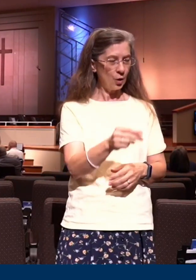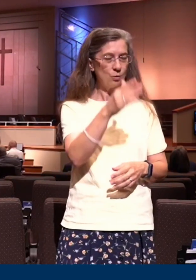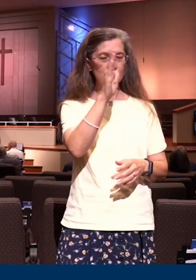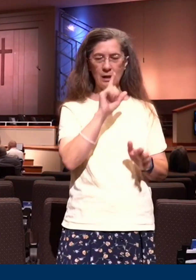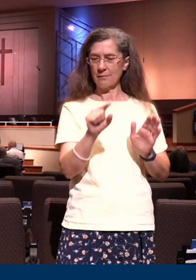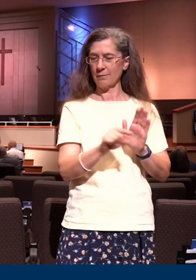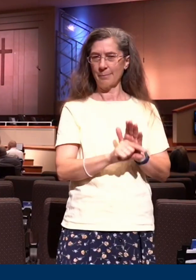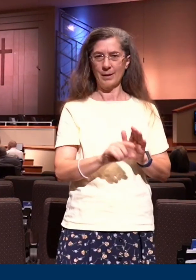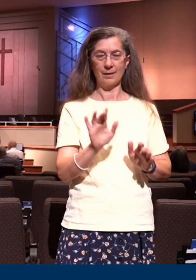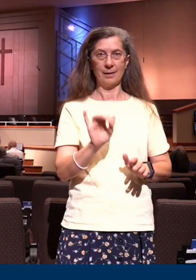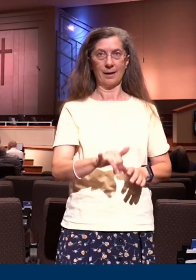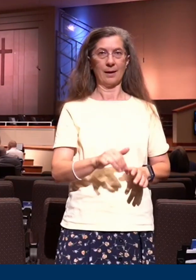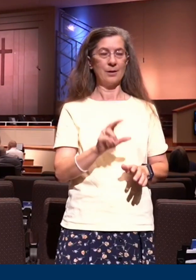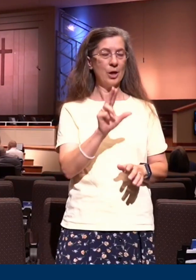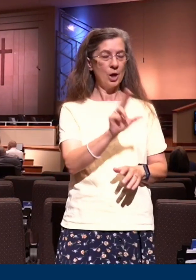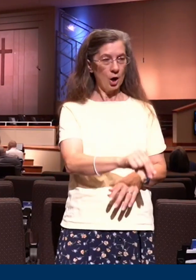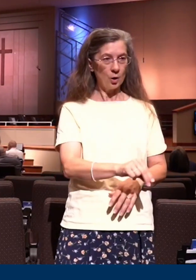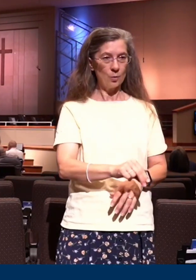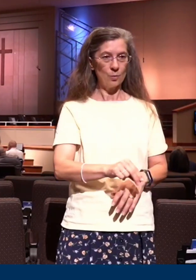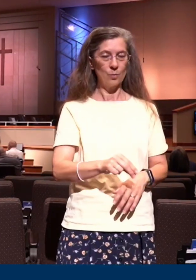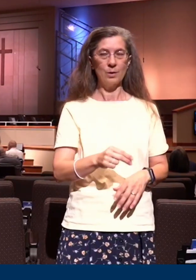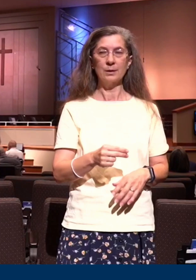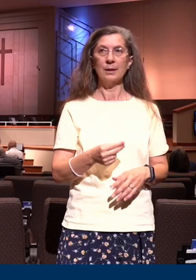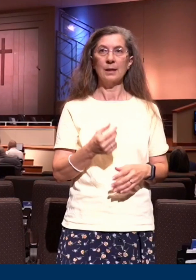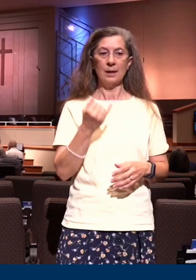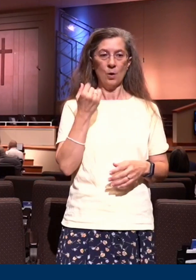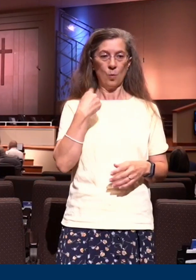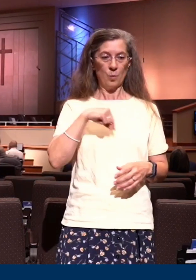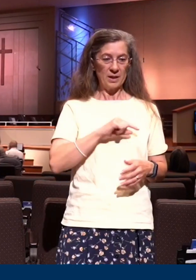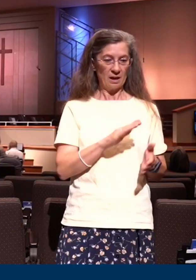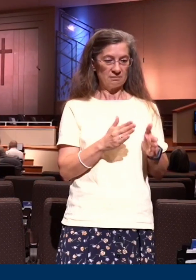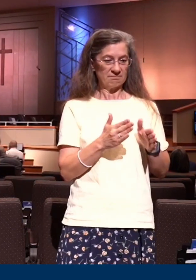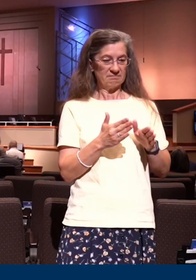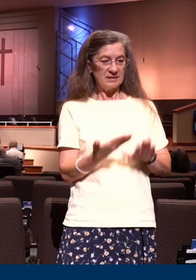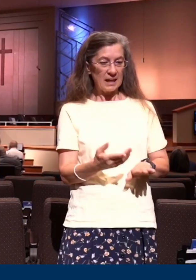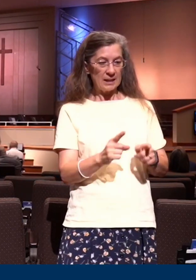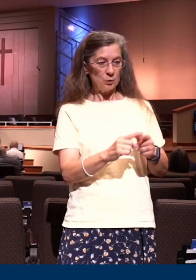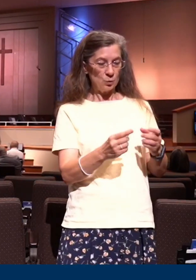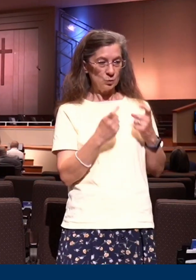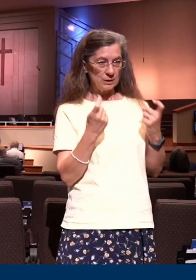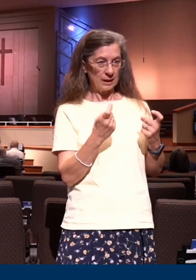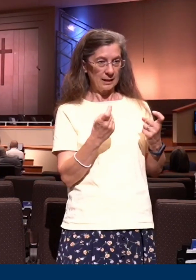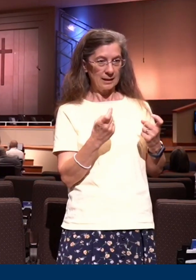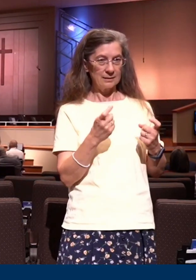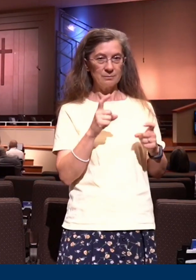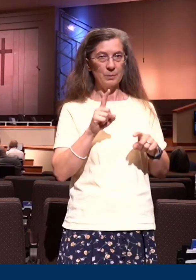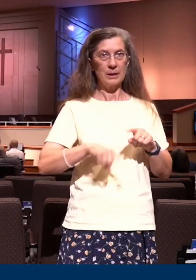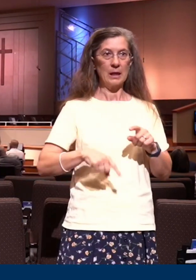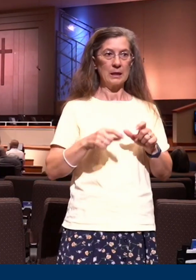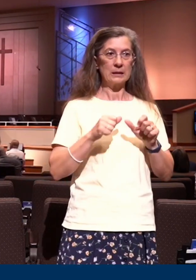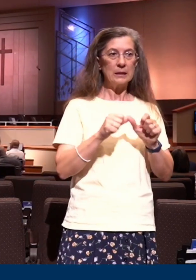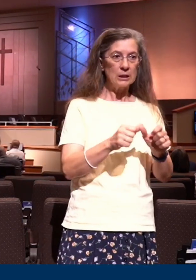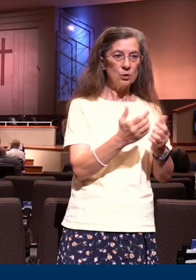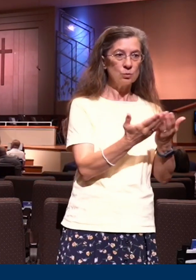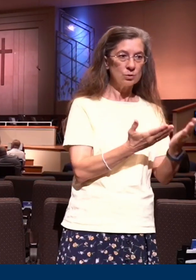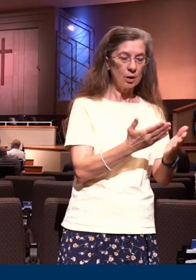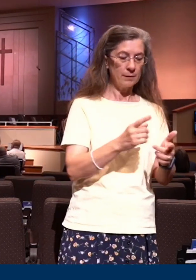forbid. God forbid. God How shall we that are dead to sin live any longer therein? The second question dealt